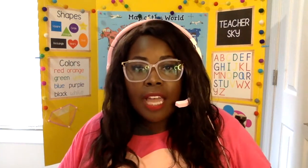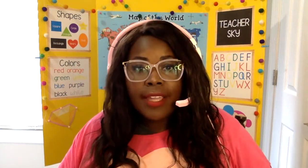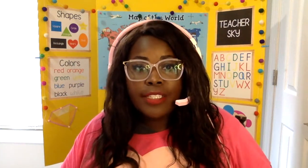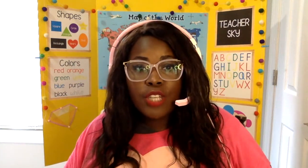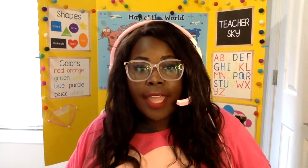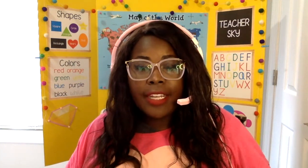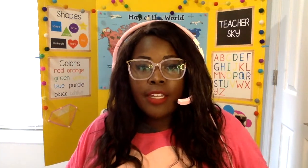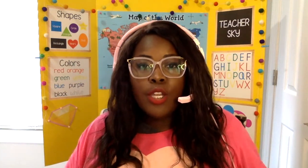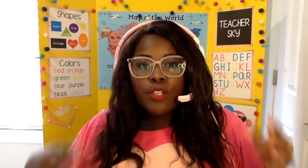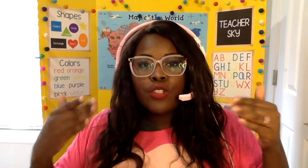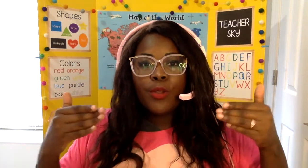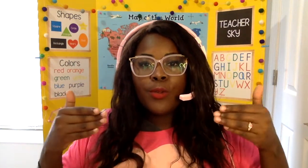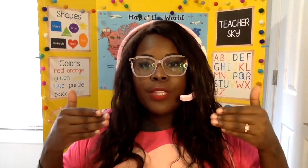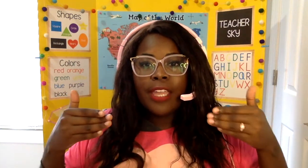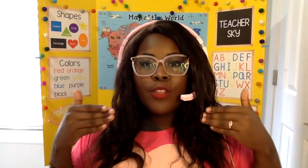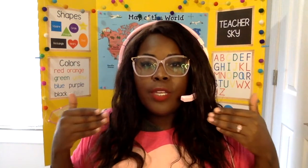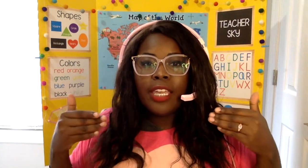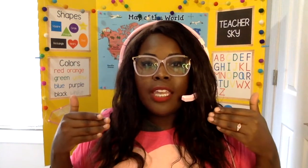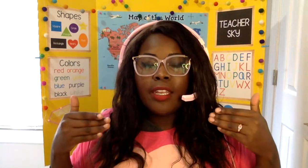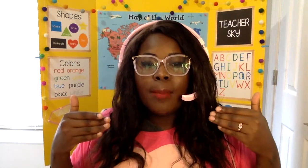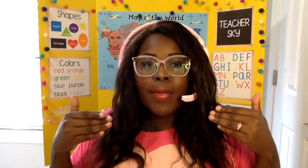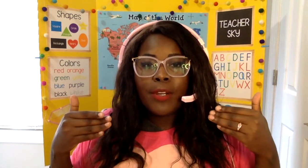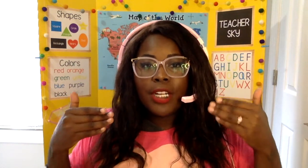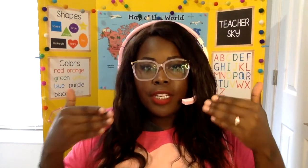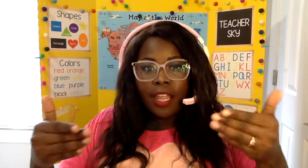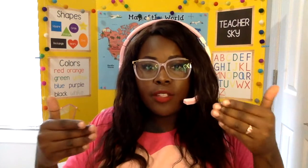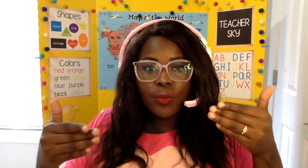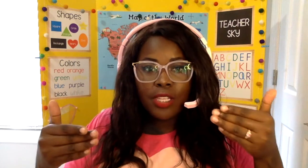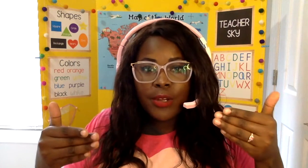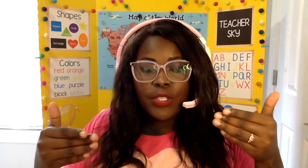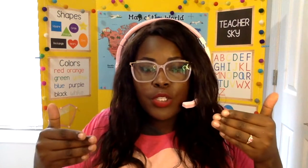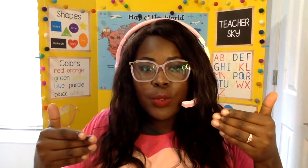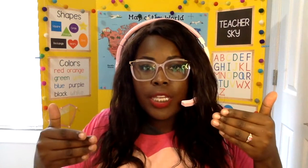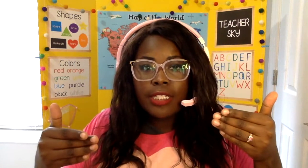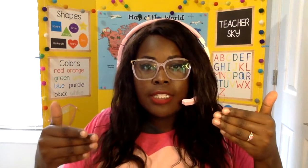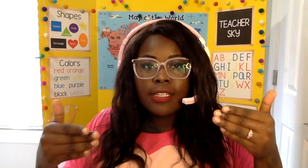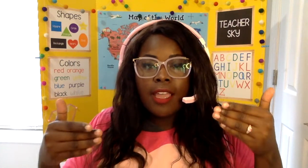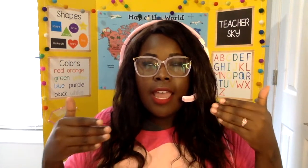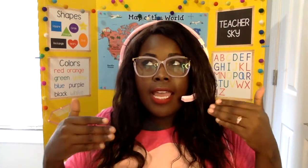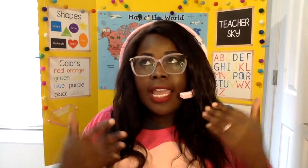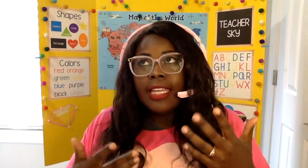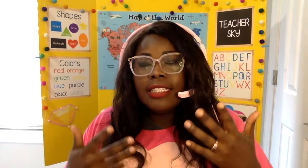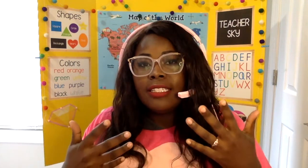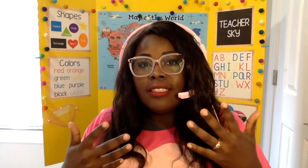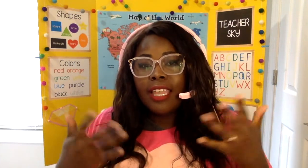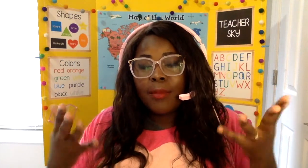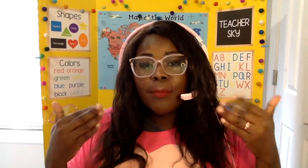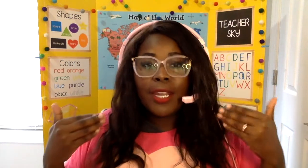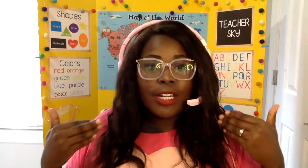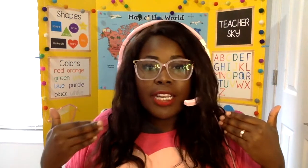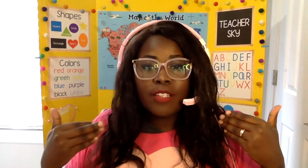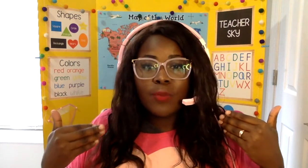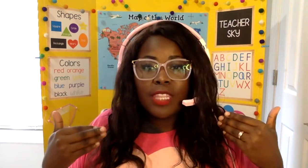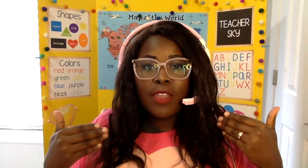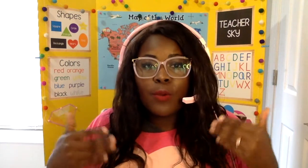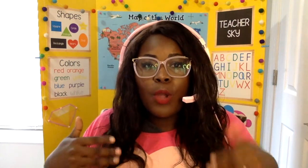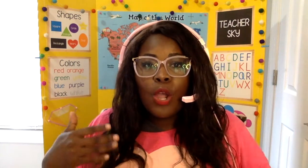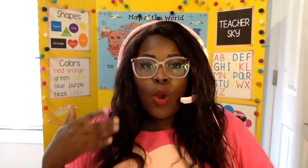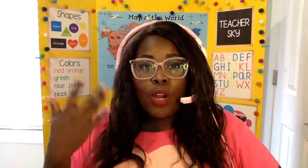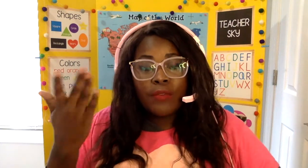lot in China so that you can better connect with your students and they can better connect with you or if